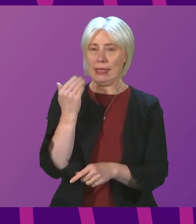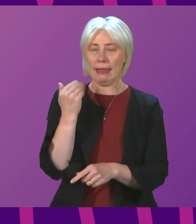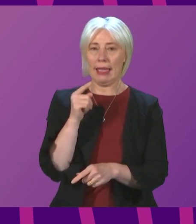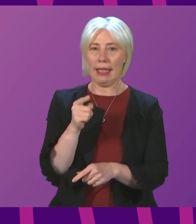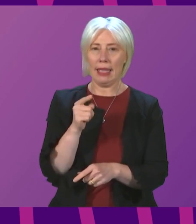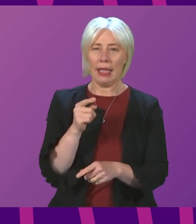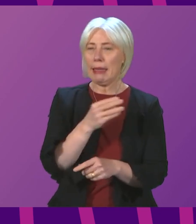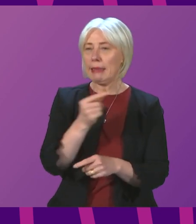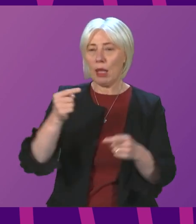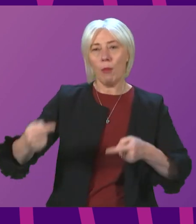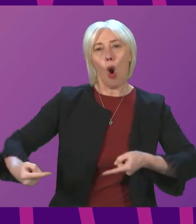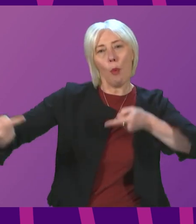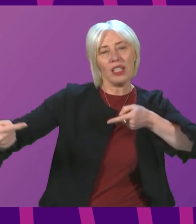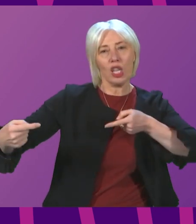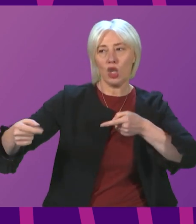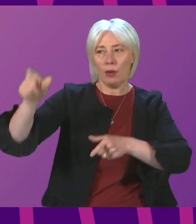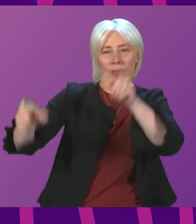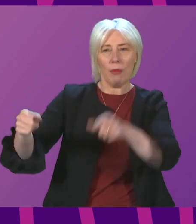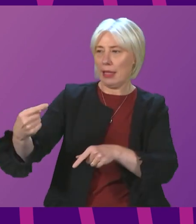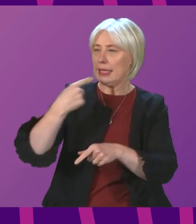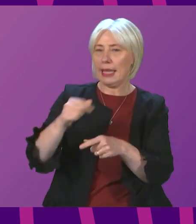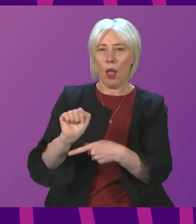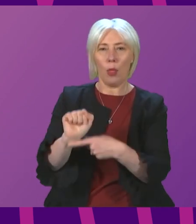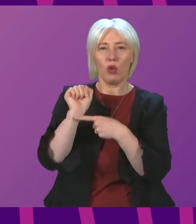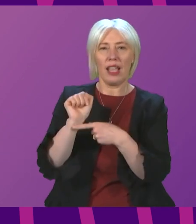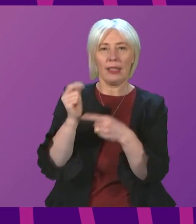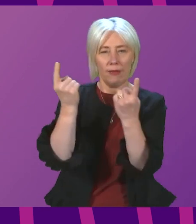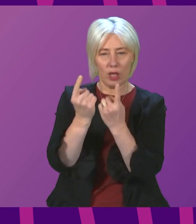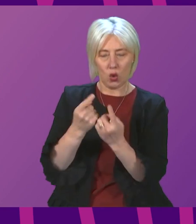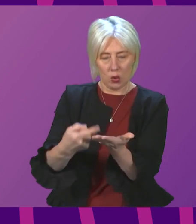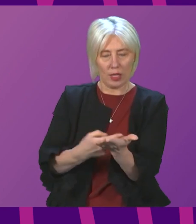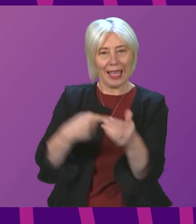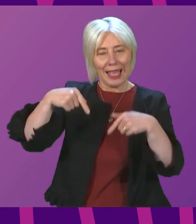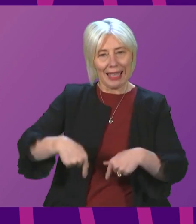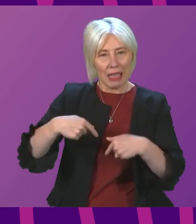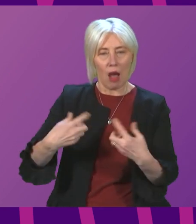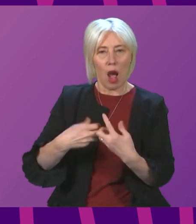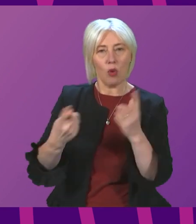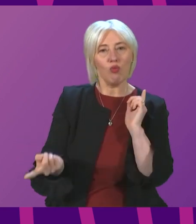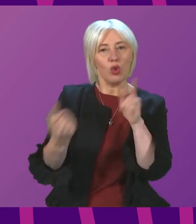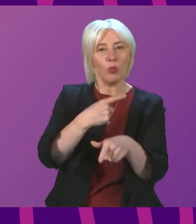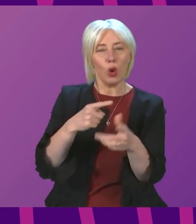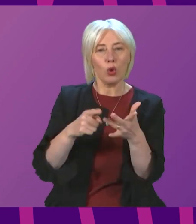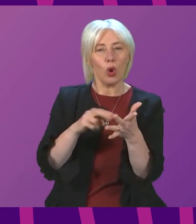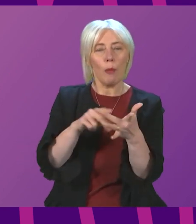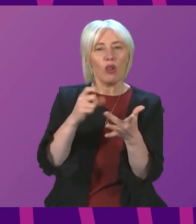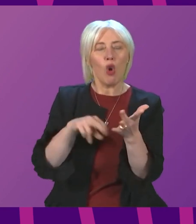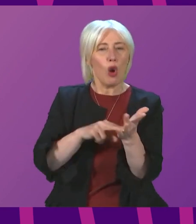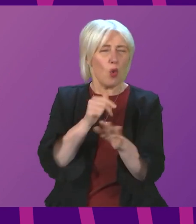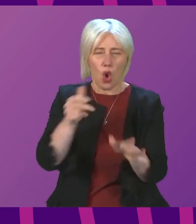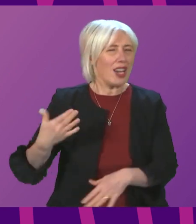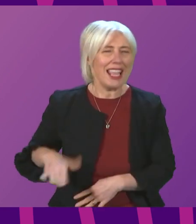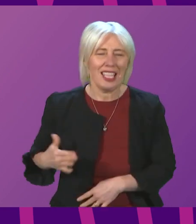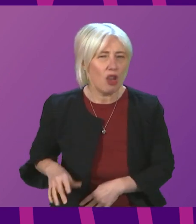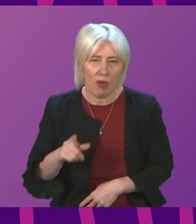some opposition members to the effect that the protective measures here introduced in response to Omicron were unnecessary and that